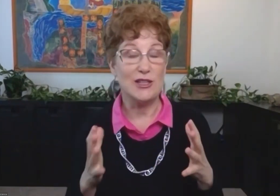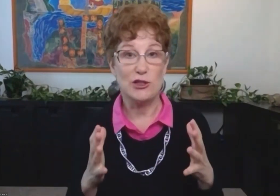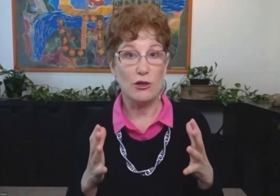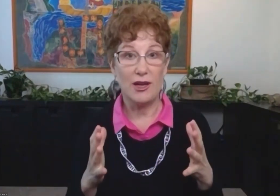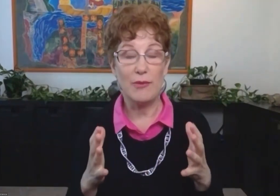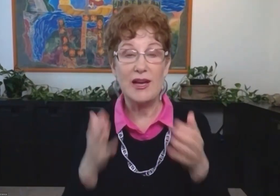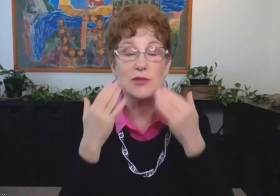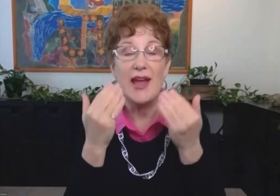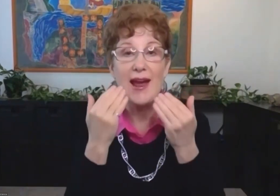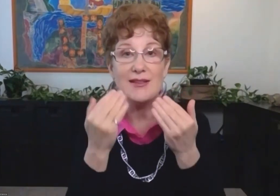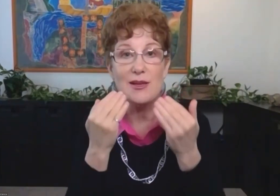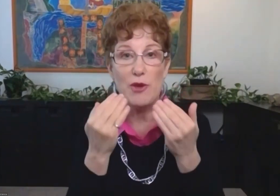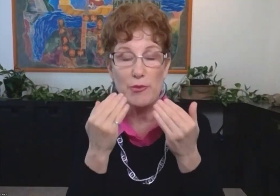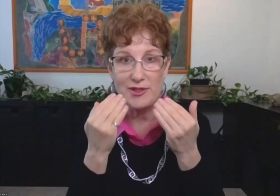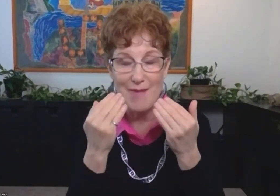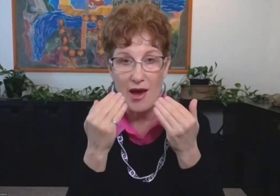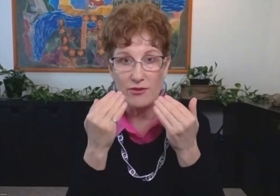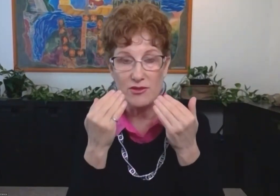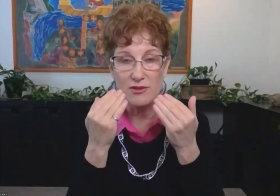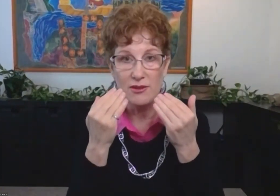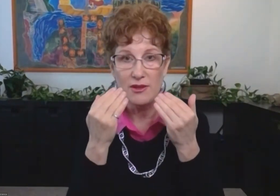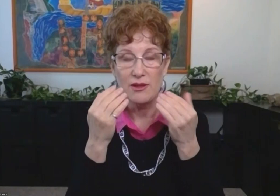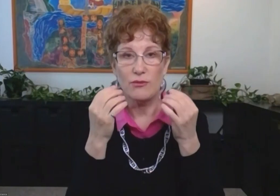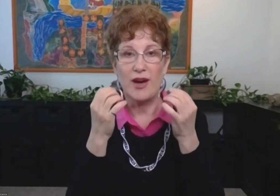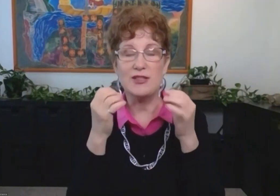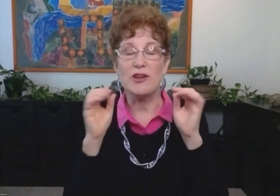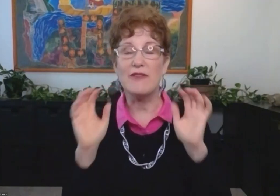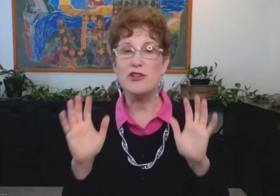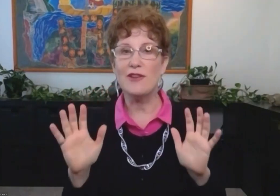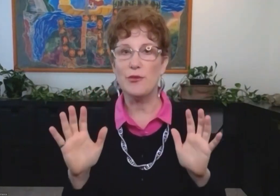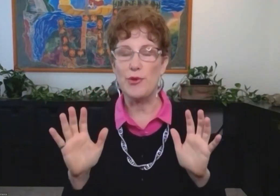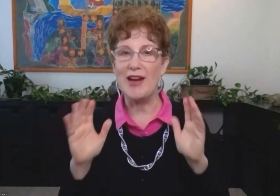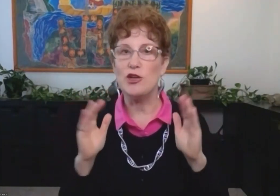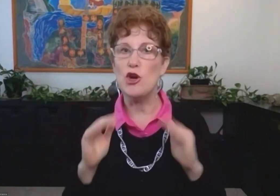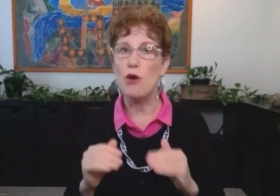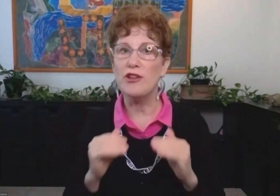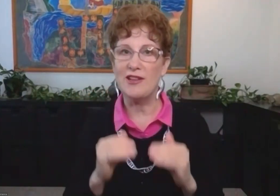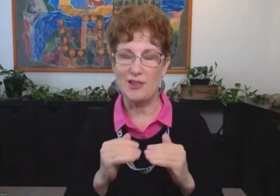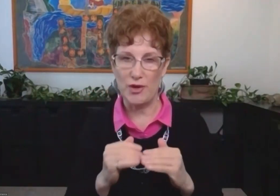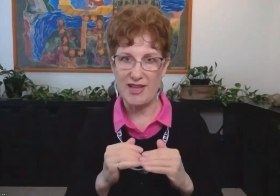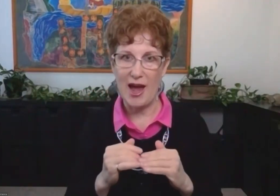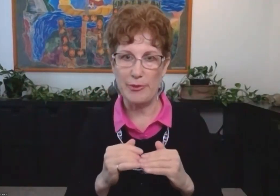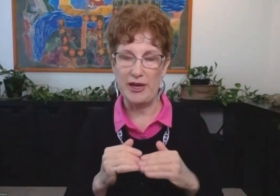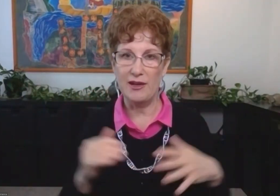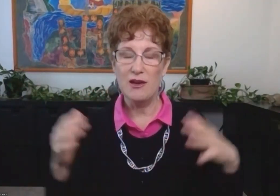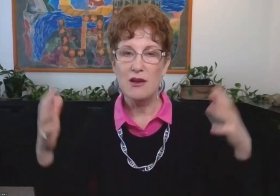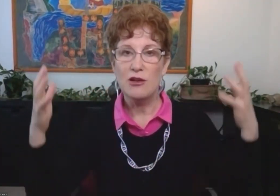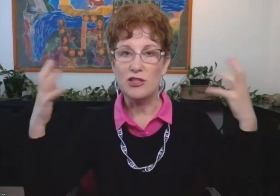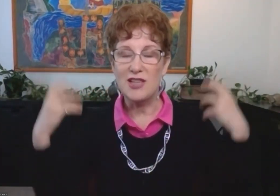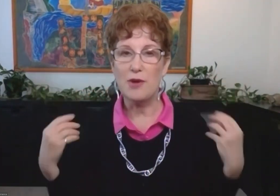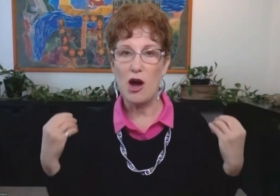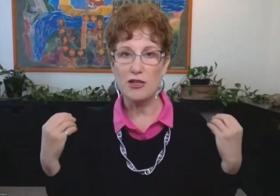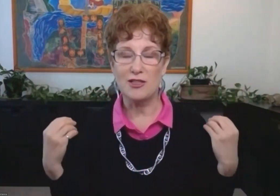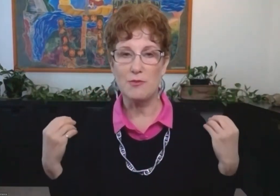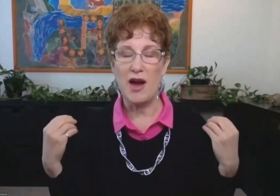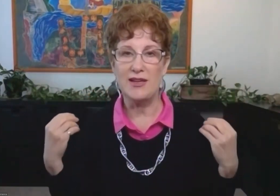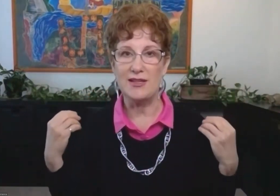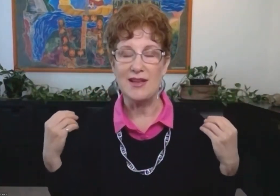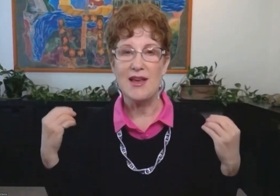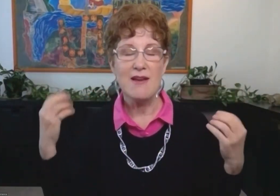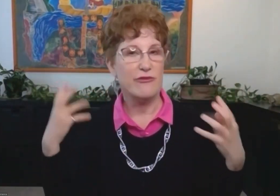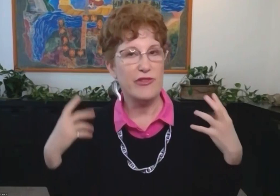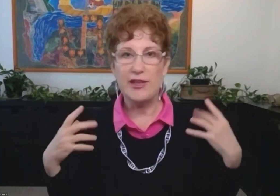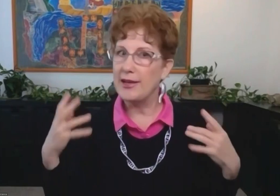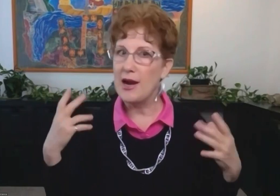gets very disconcerting because we can't see people's mouths. Right. So give yourself a break. Know that that's what's happening. Your subconscious